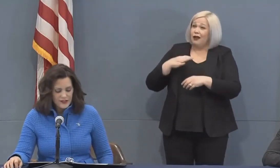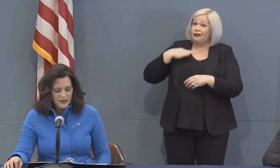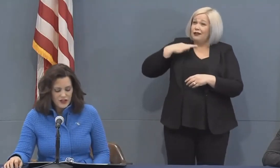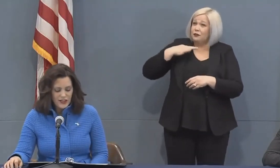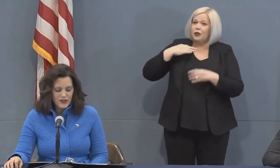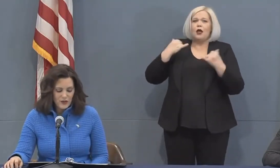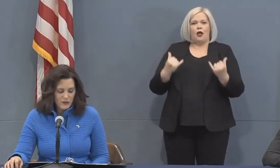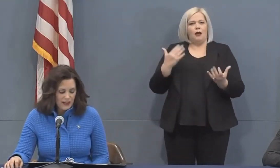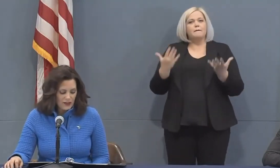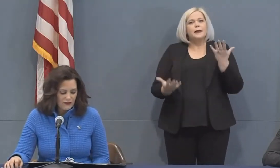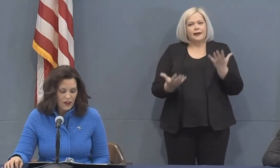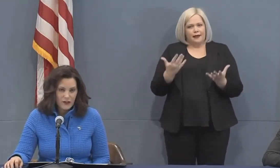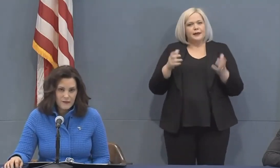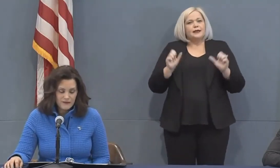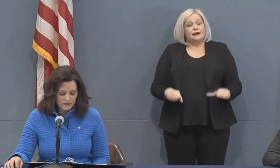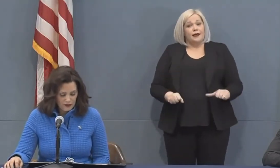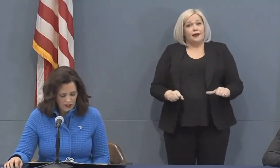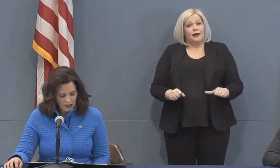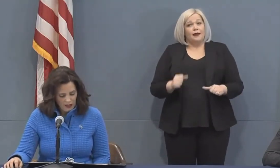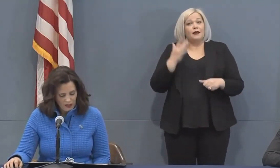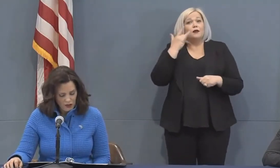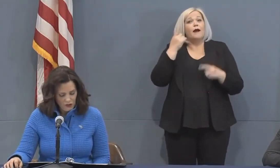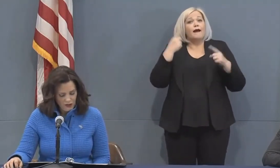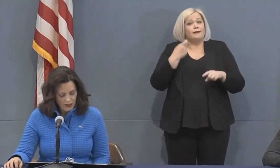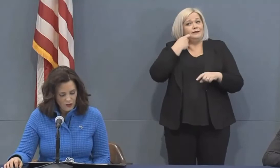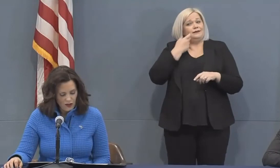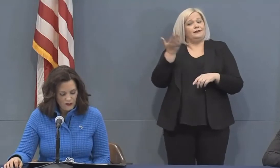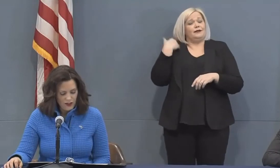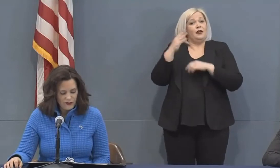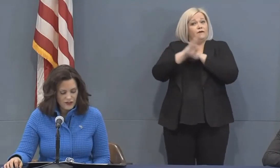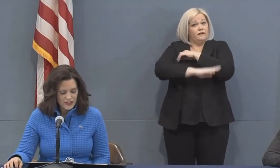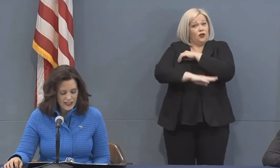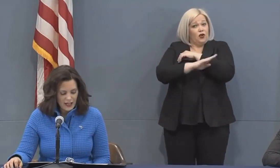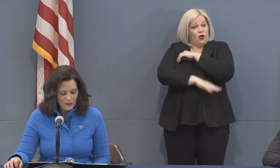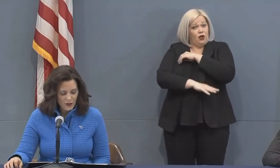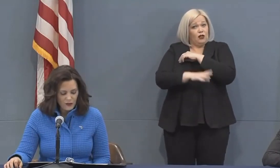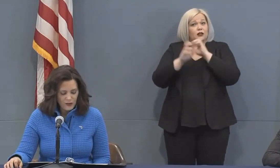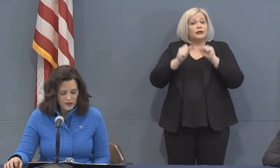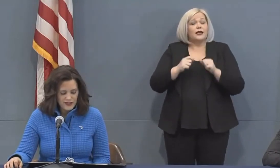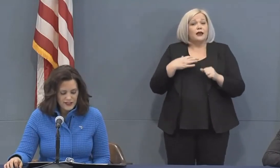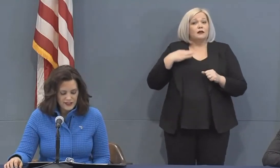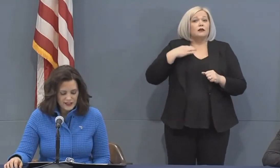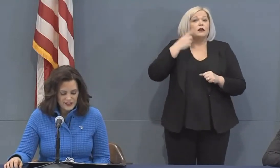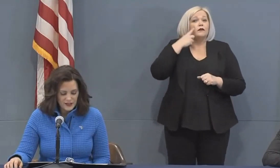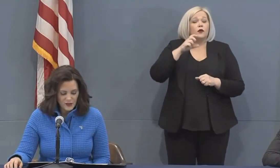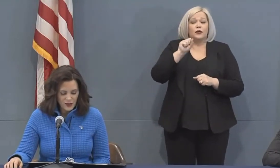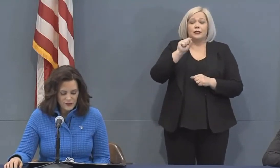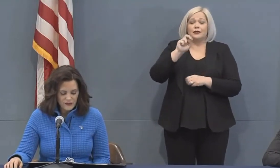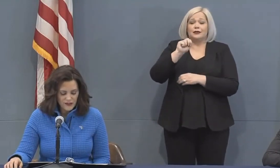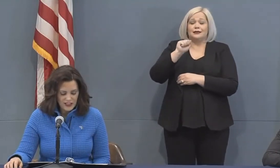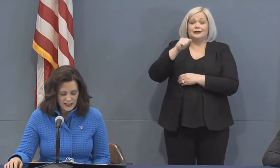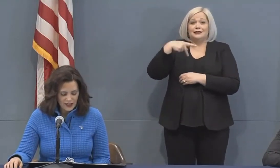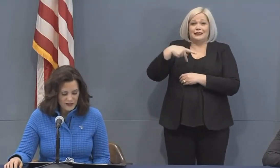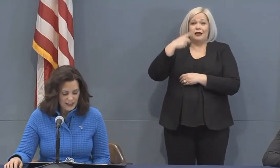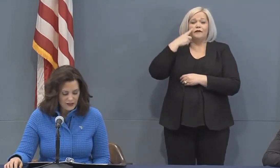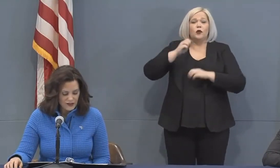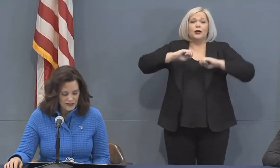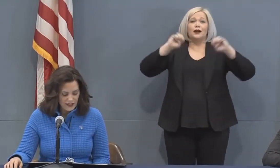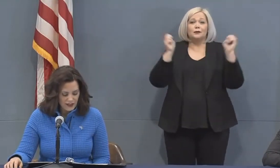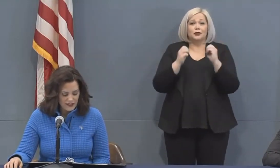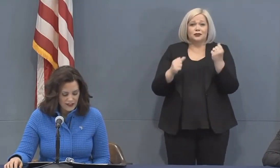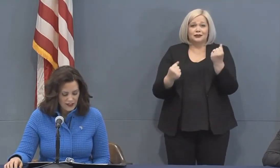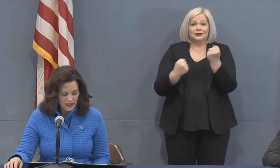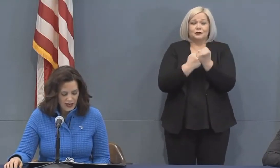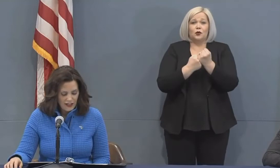Because of a change that we made in the fall, you can qualify for SNAP or emergency assistance with up to $15,000